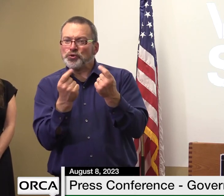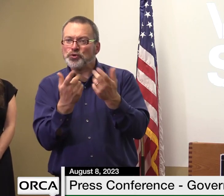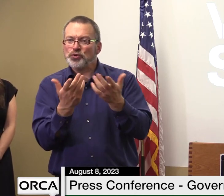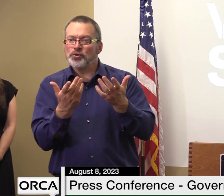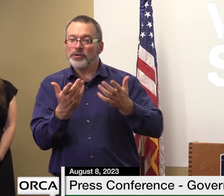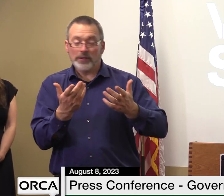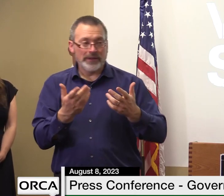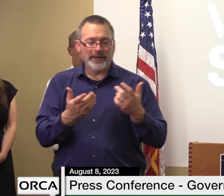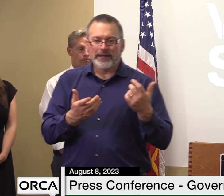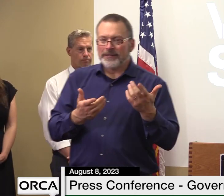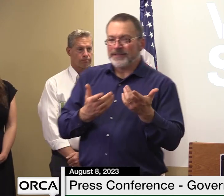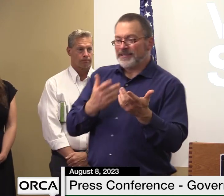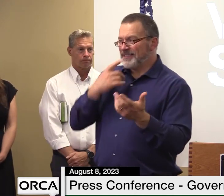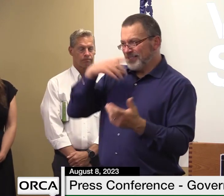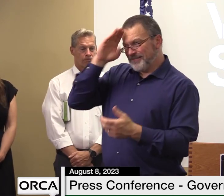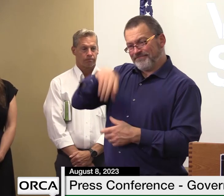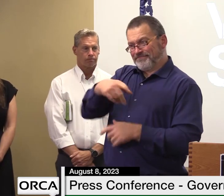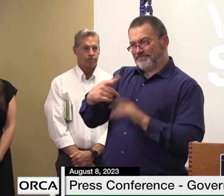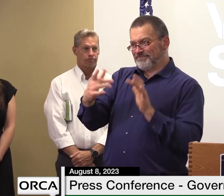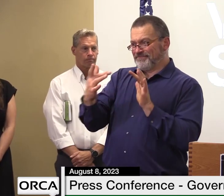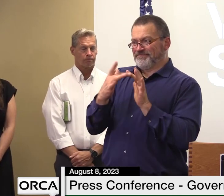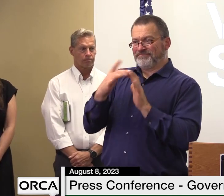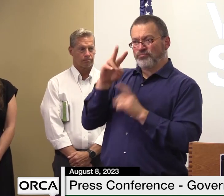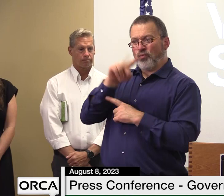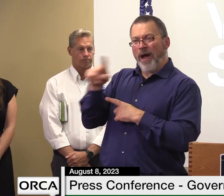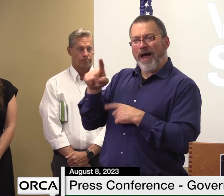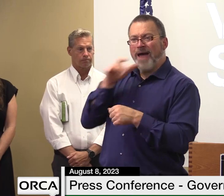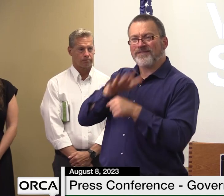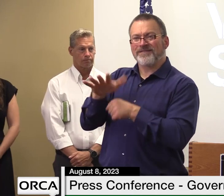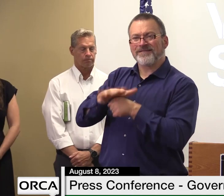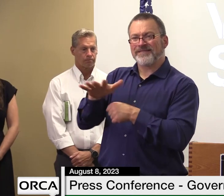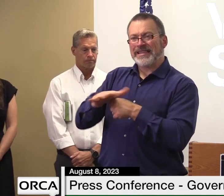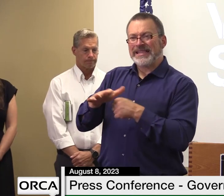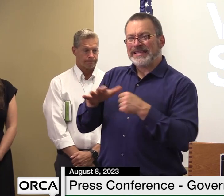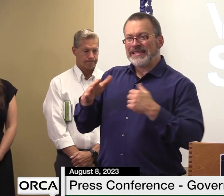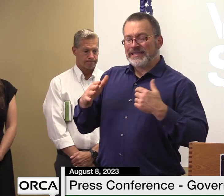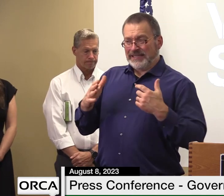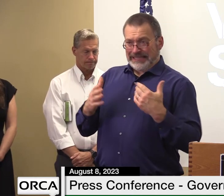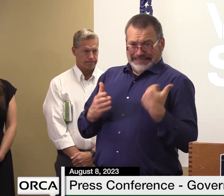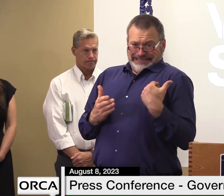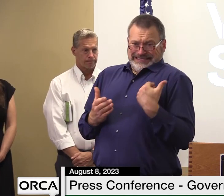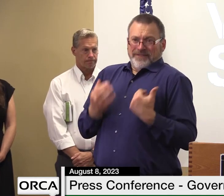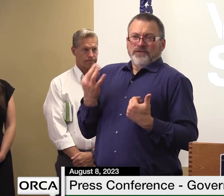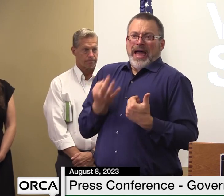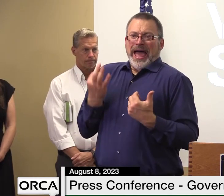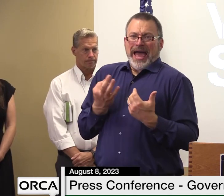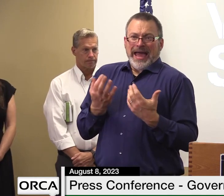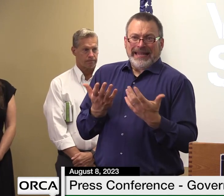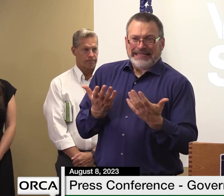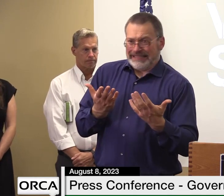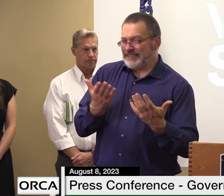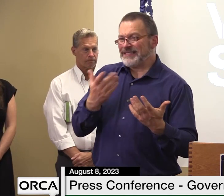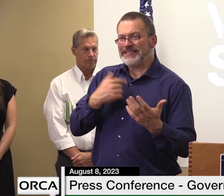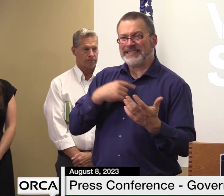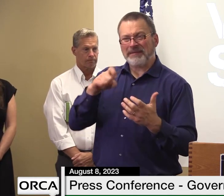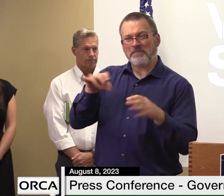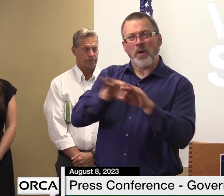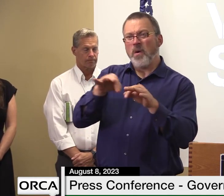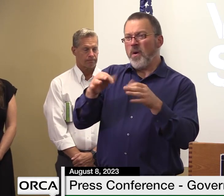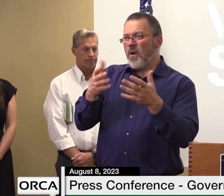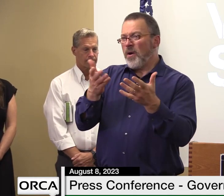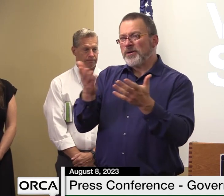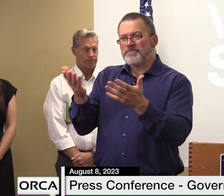again with this newest event and this might be for um for will roy